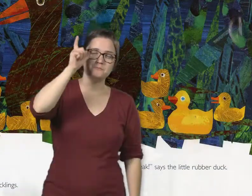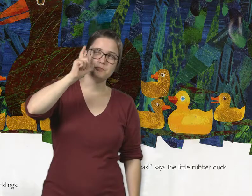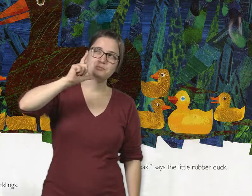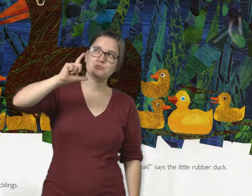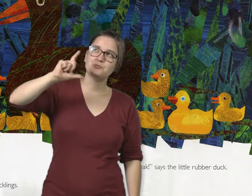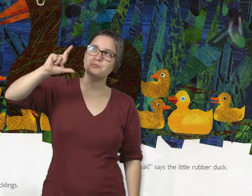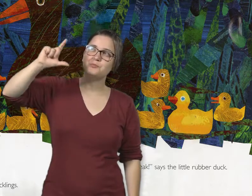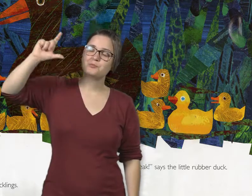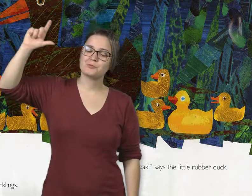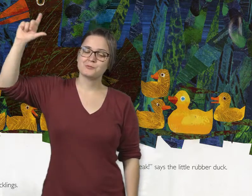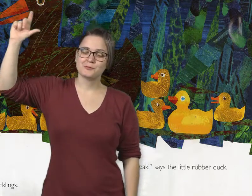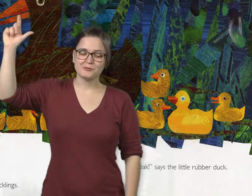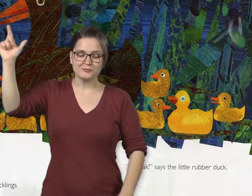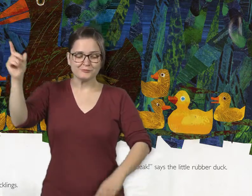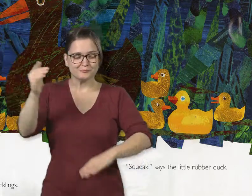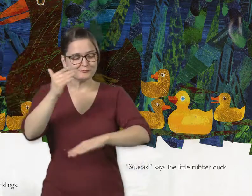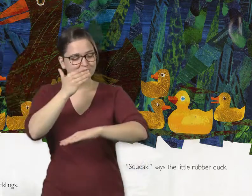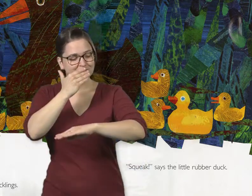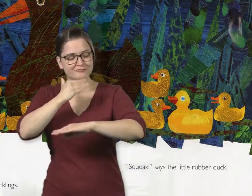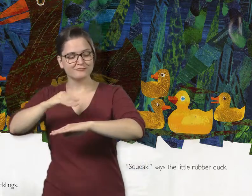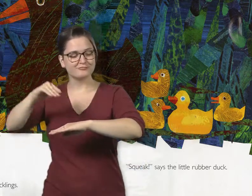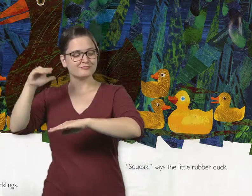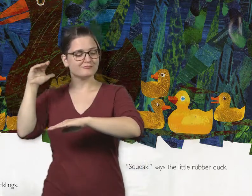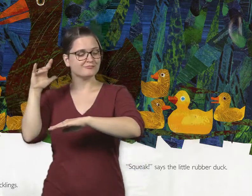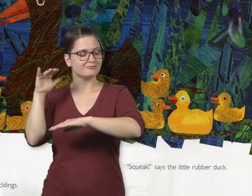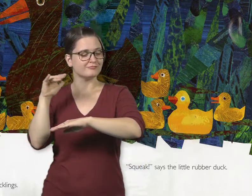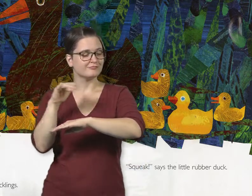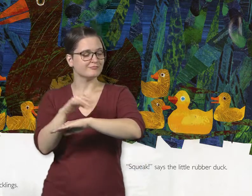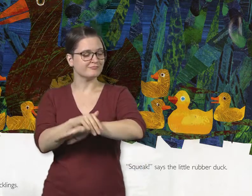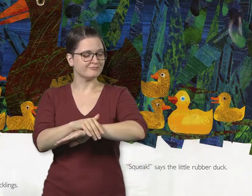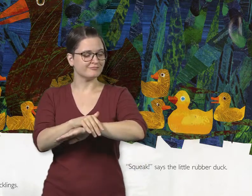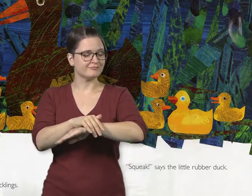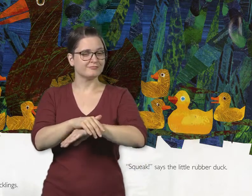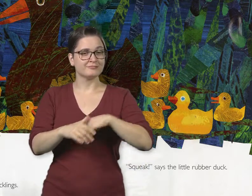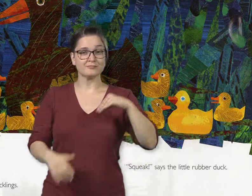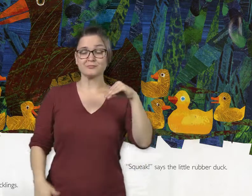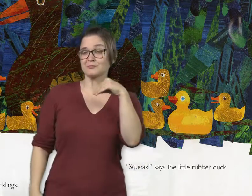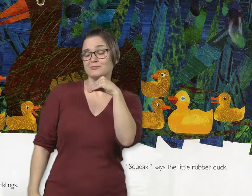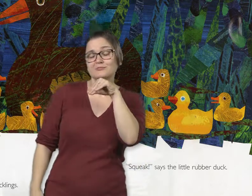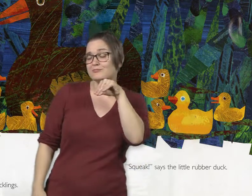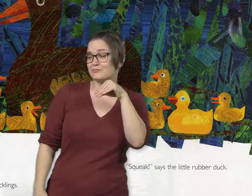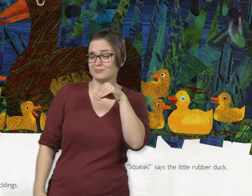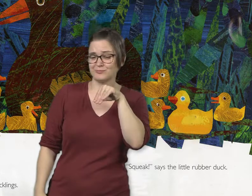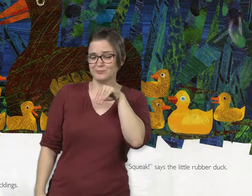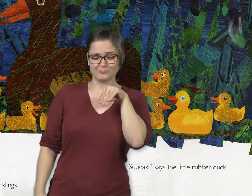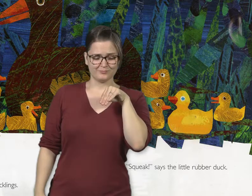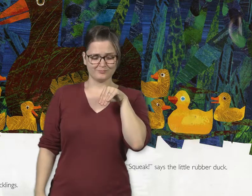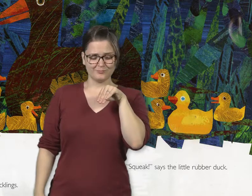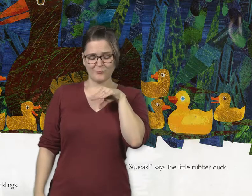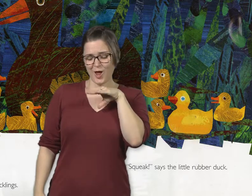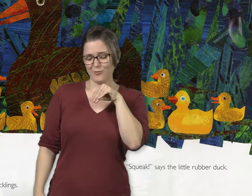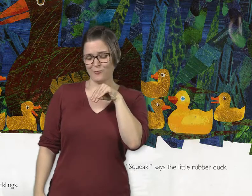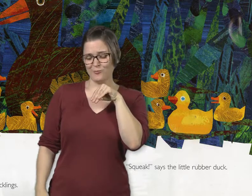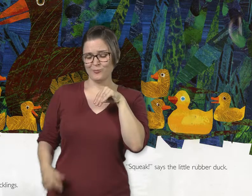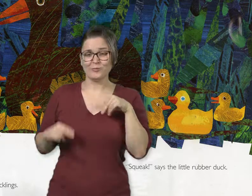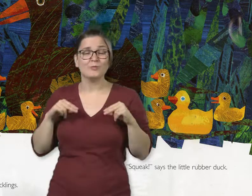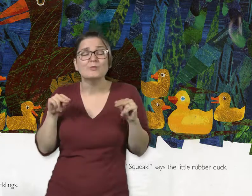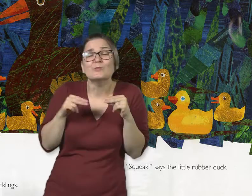Good night, says the moon. Quack, says the mother duck. Quack, quack, quack, say the